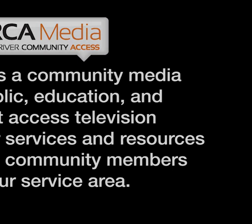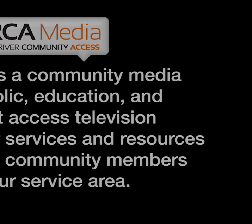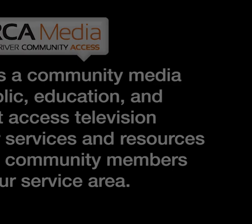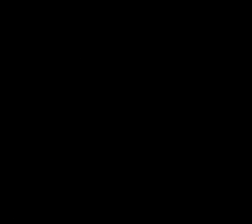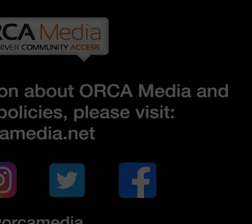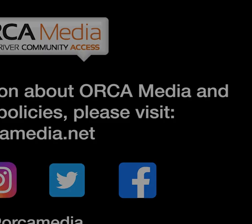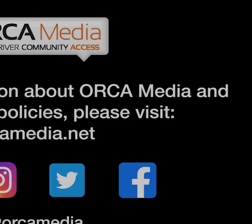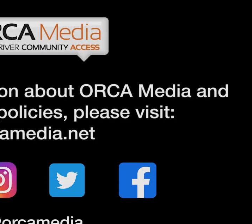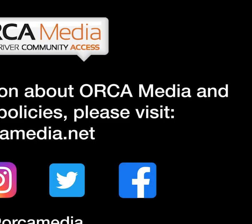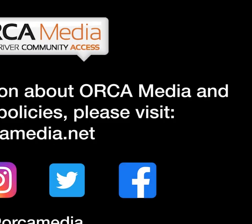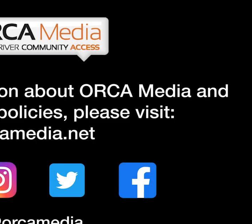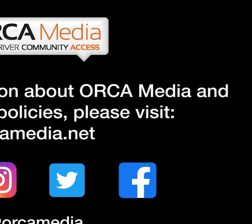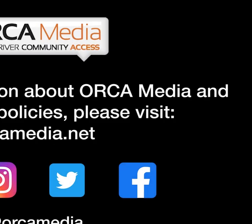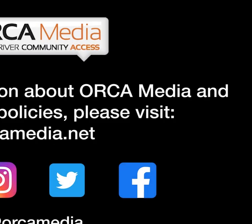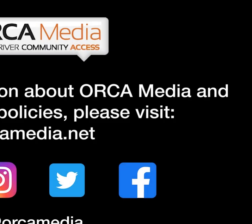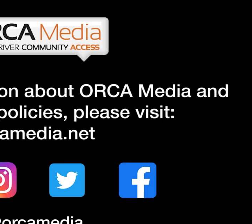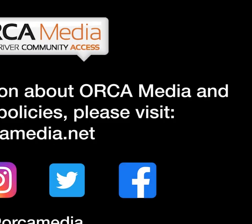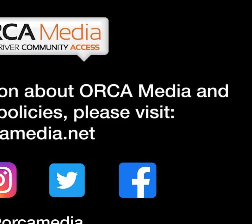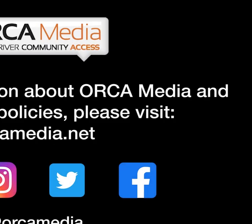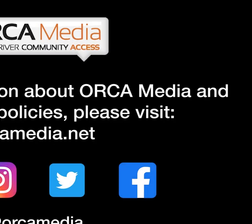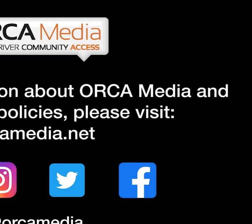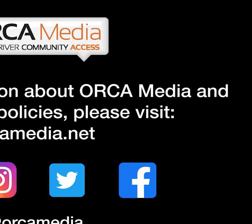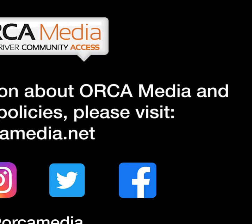thank you